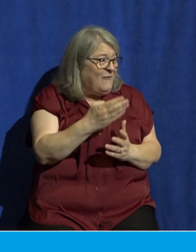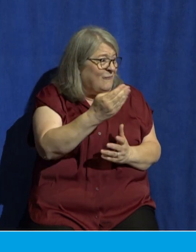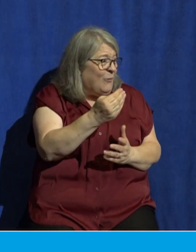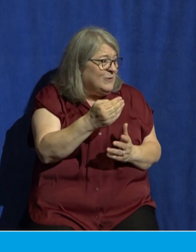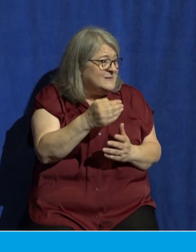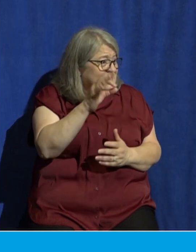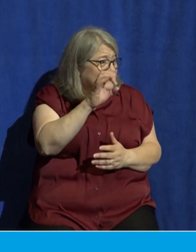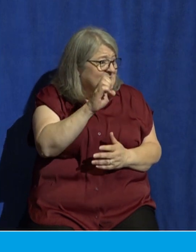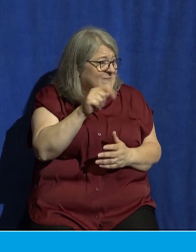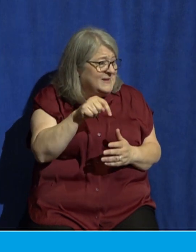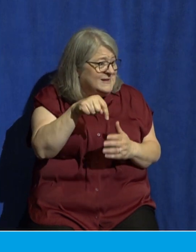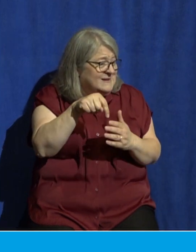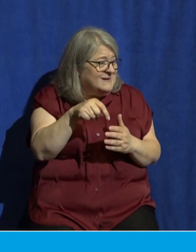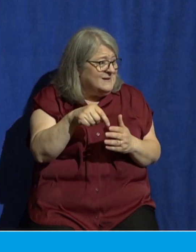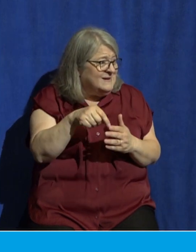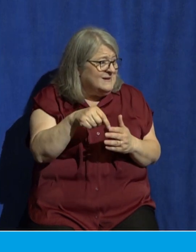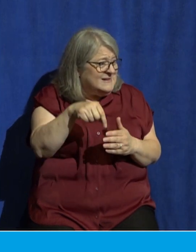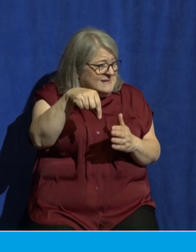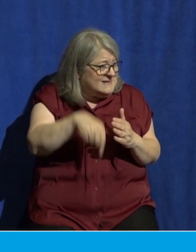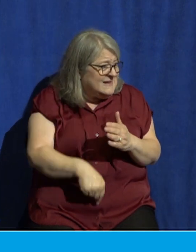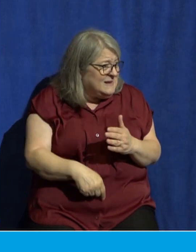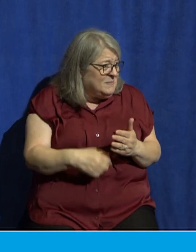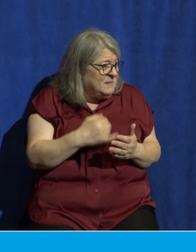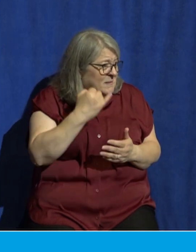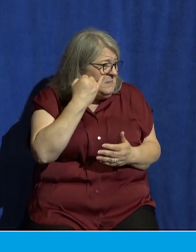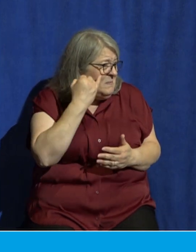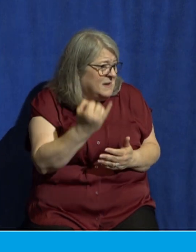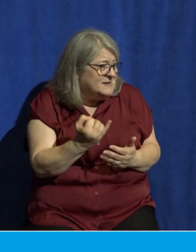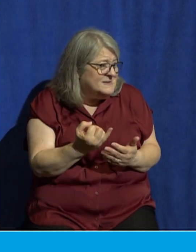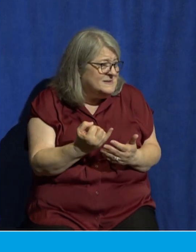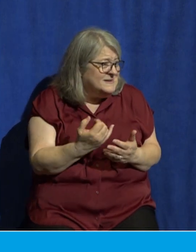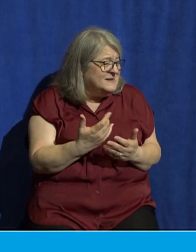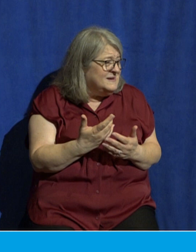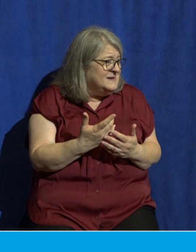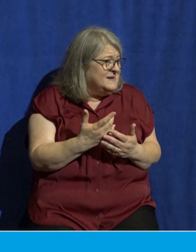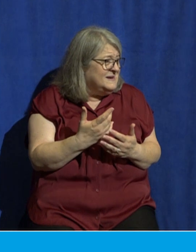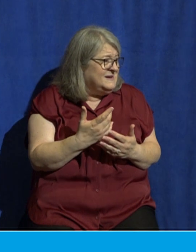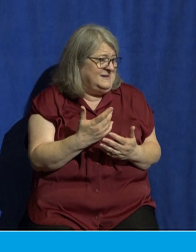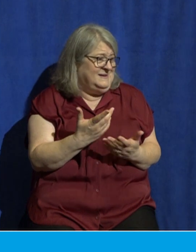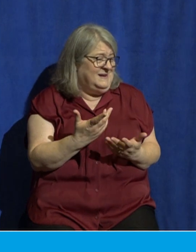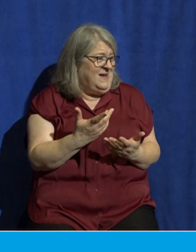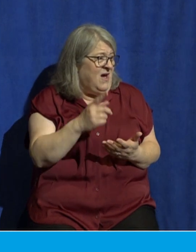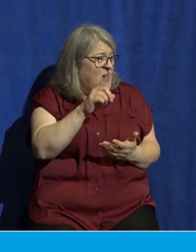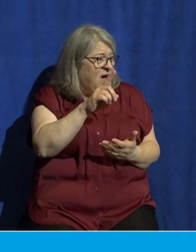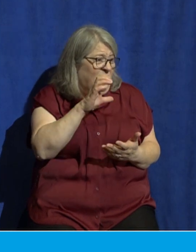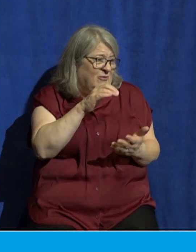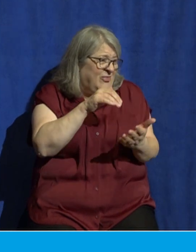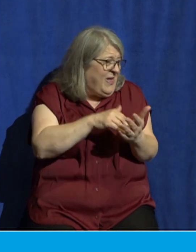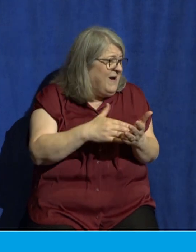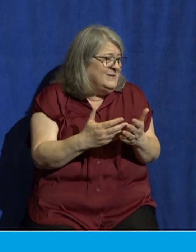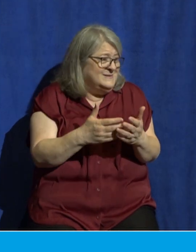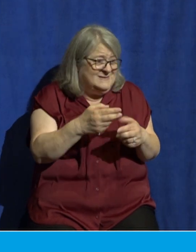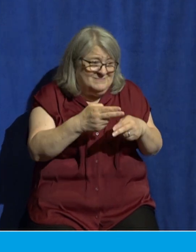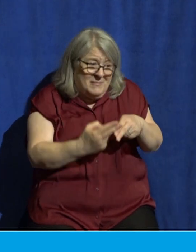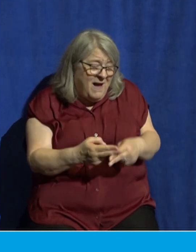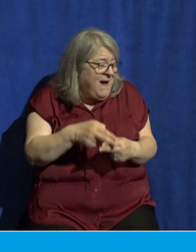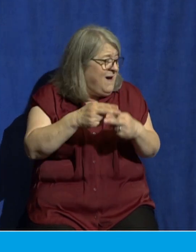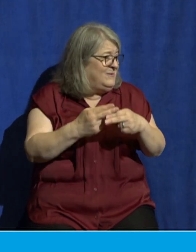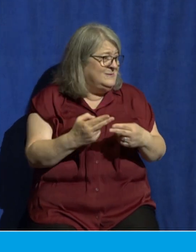Some say one stone was hundreds of thousands of pounds. Josephus, the Jewish historian, he said that